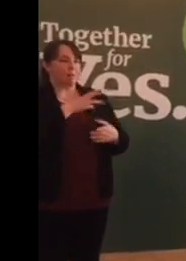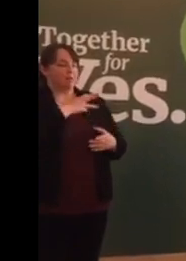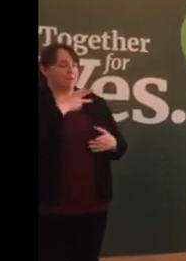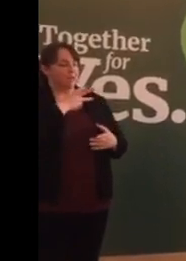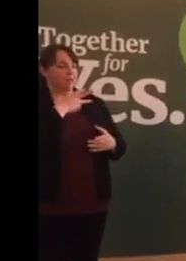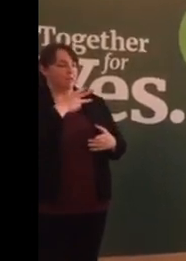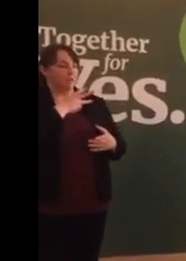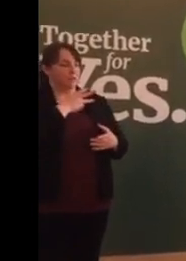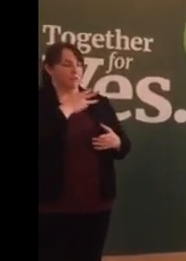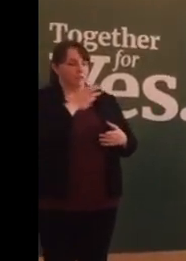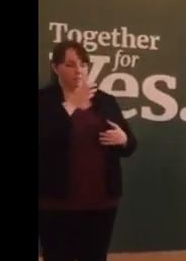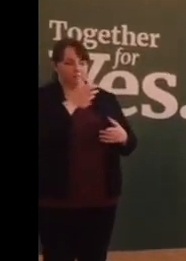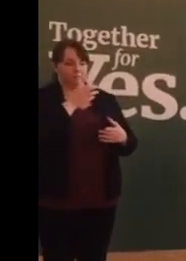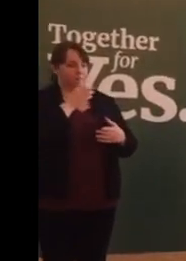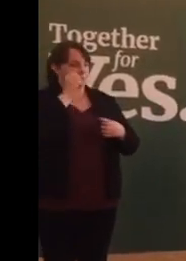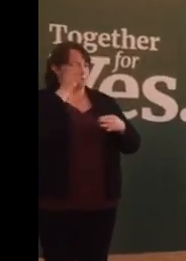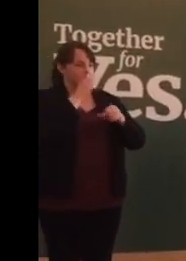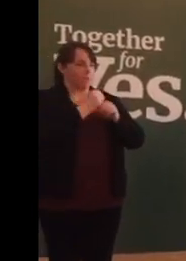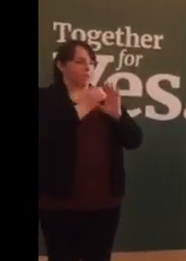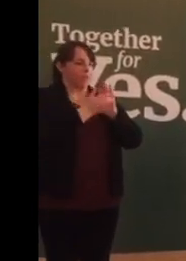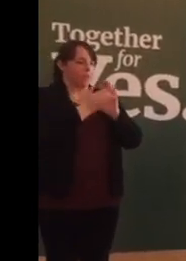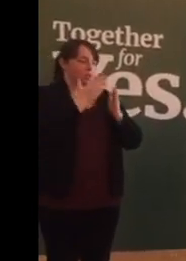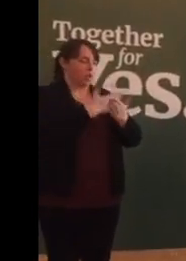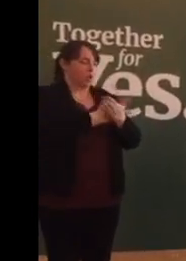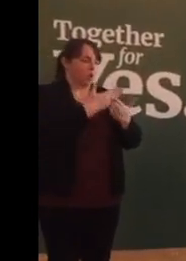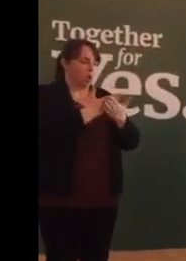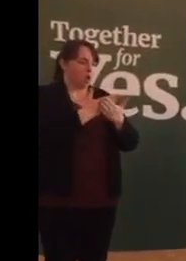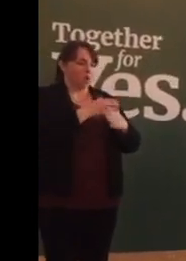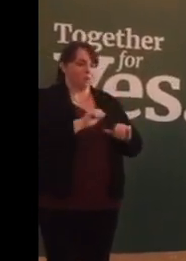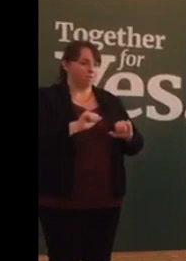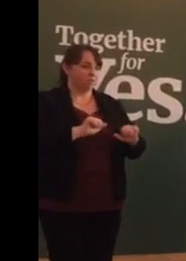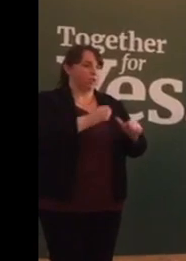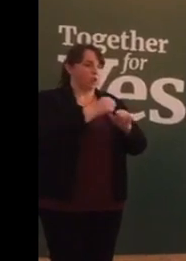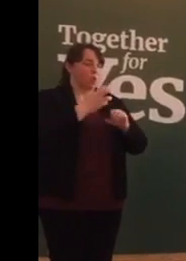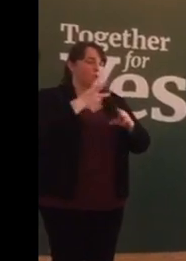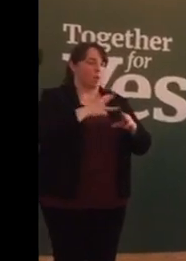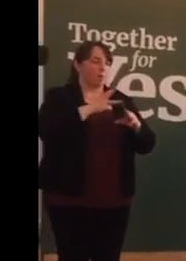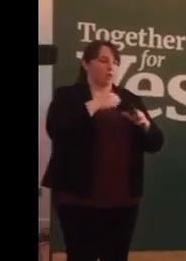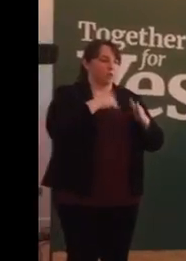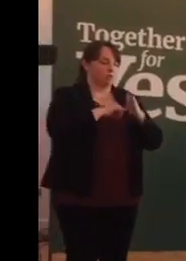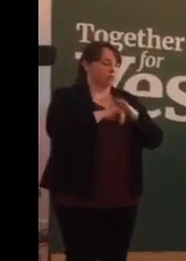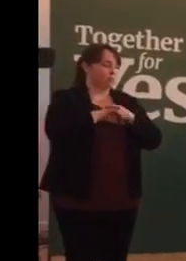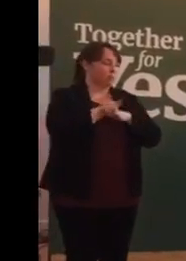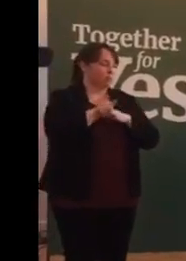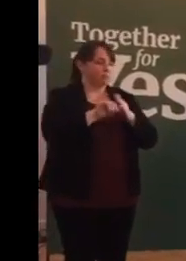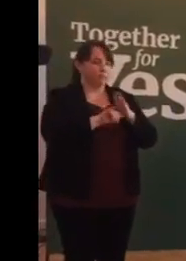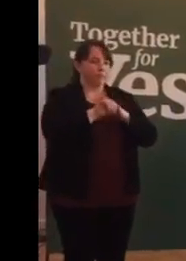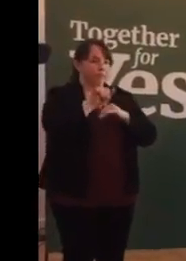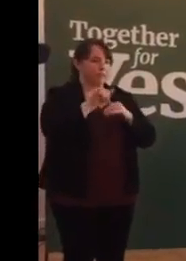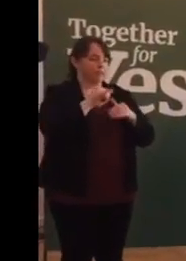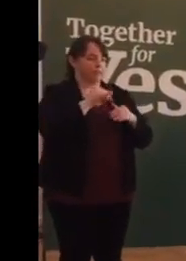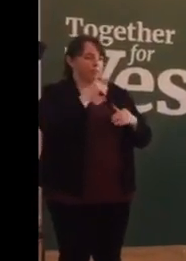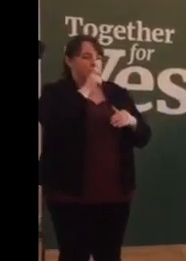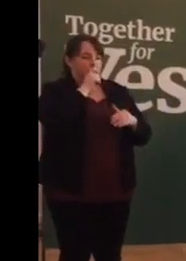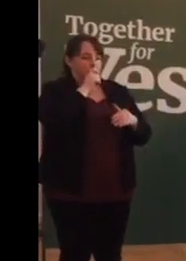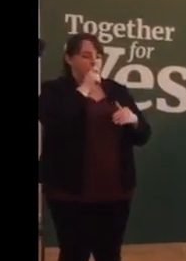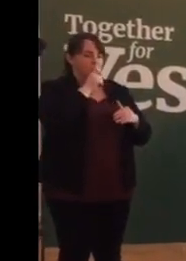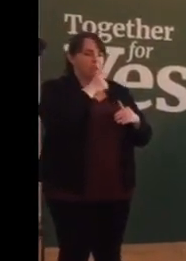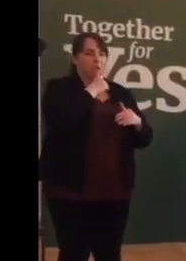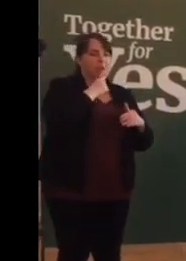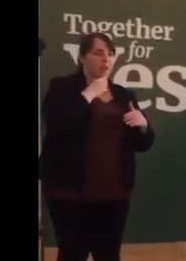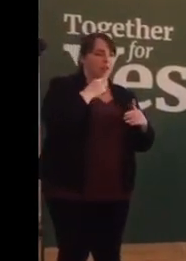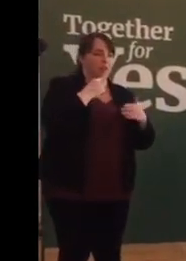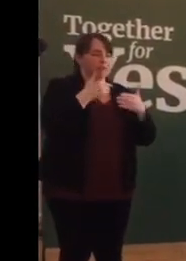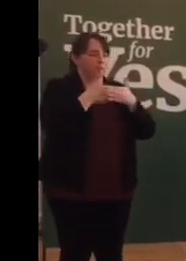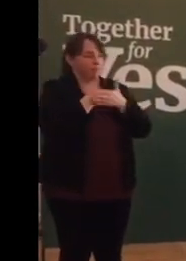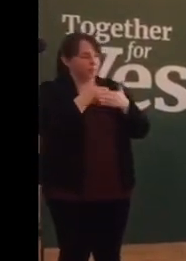from the law which has driven other women into flight, deception and secrecy. And this is very